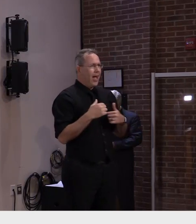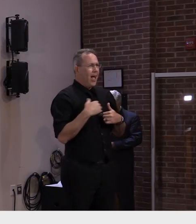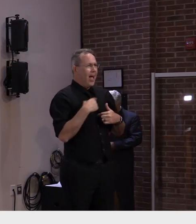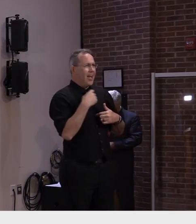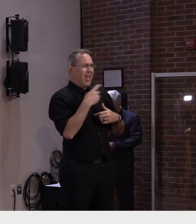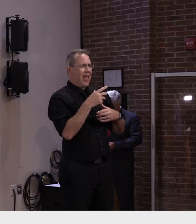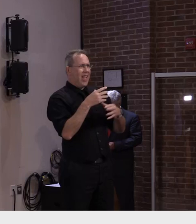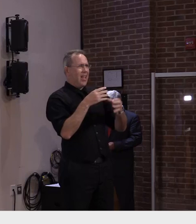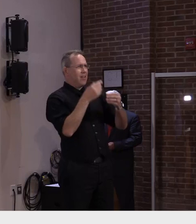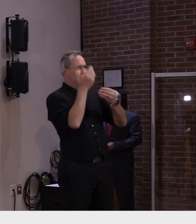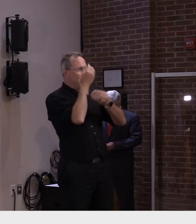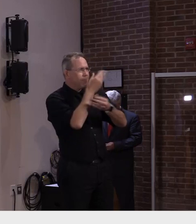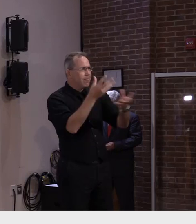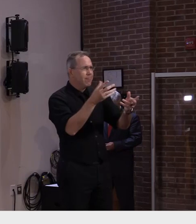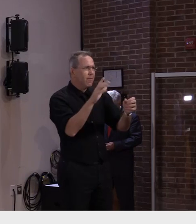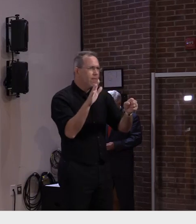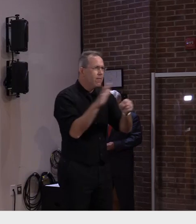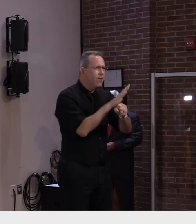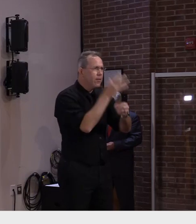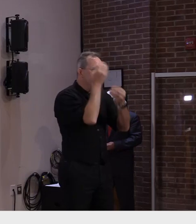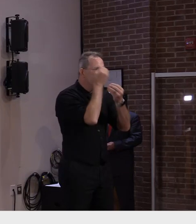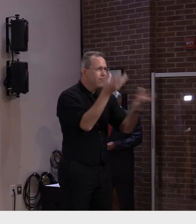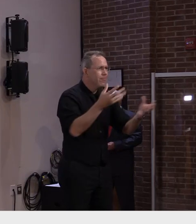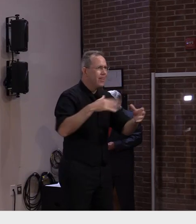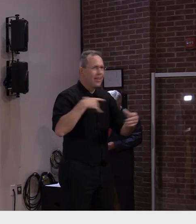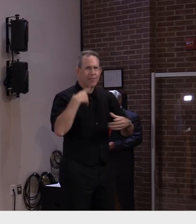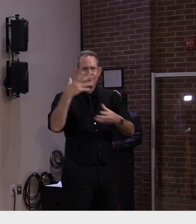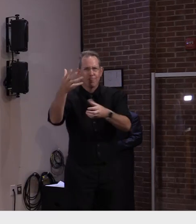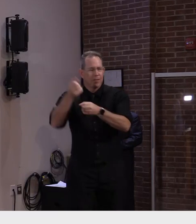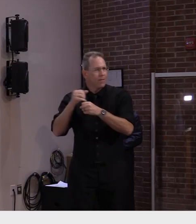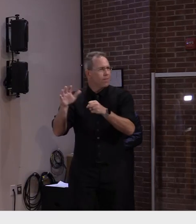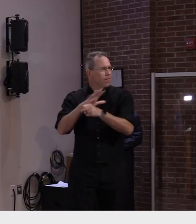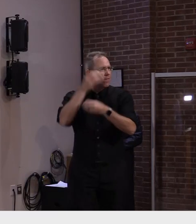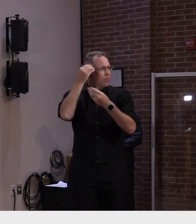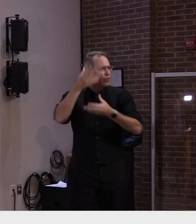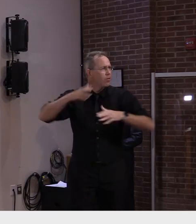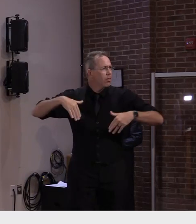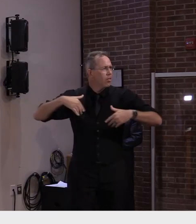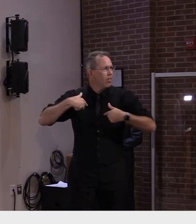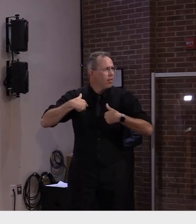outdoors than indoors. But that doesn't preclude campers from gathering together indoors.